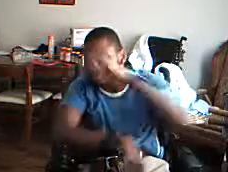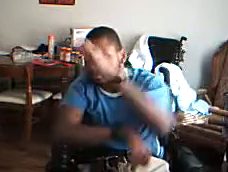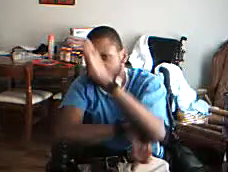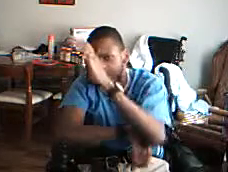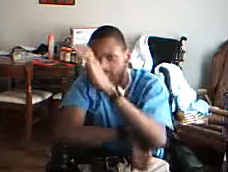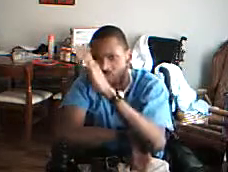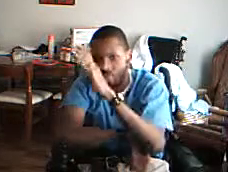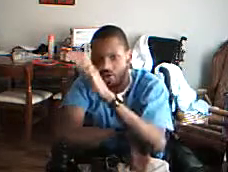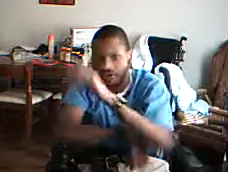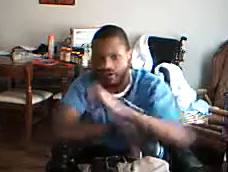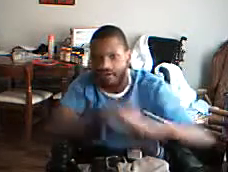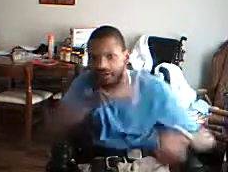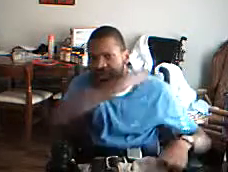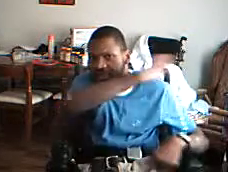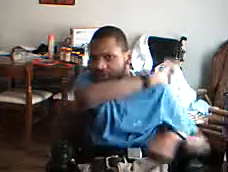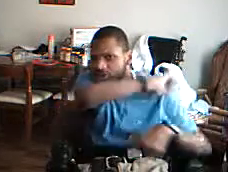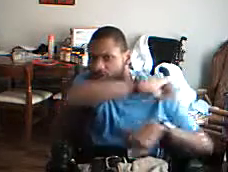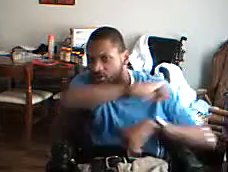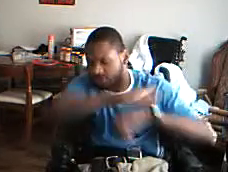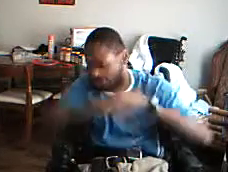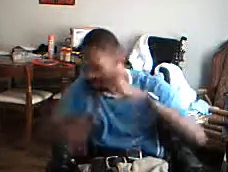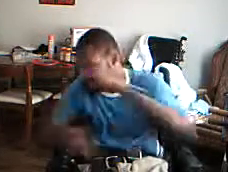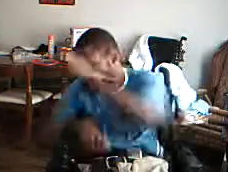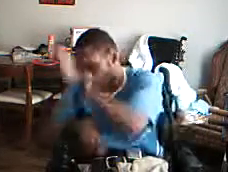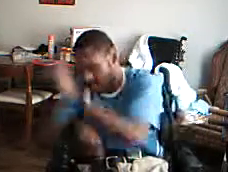whichever one you want to use.